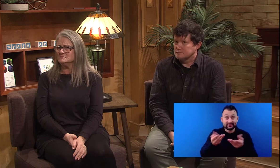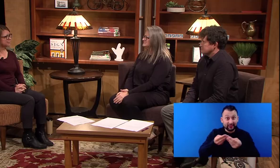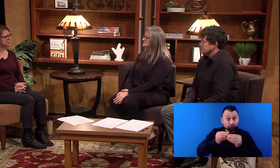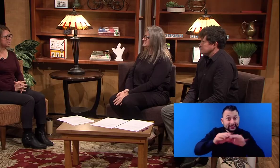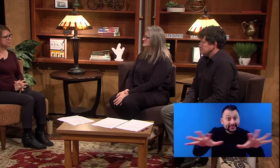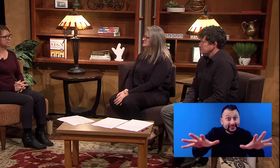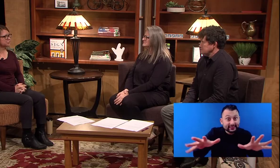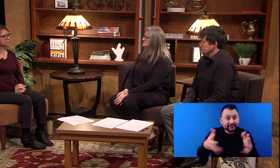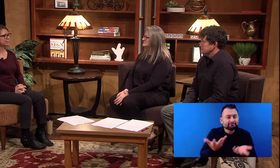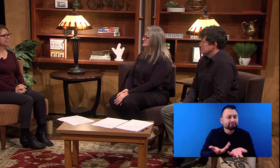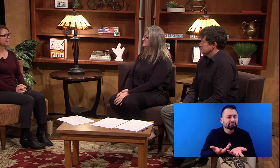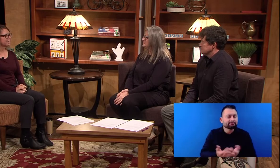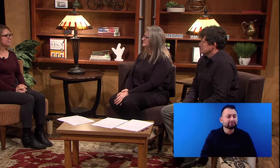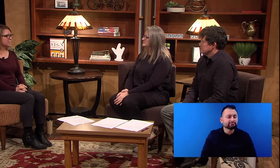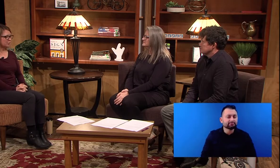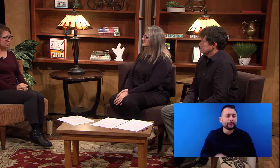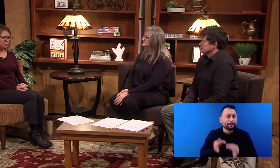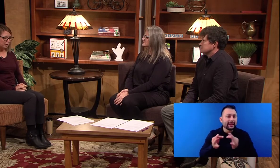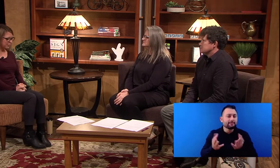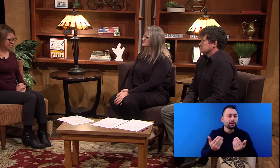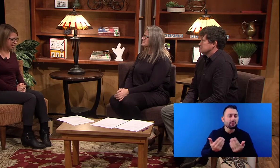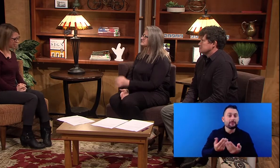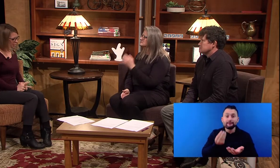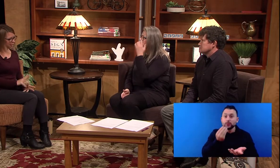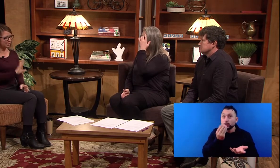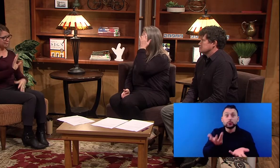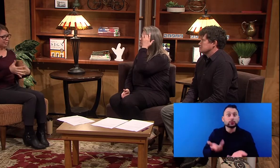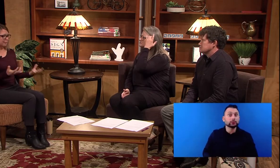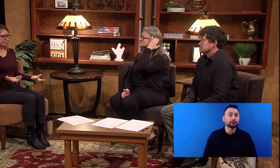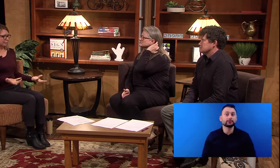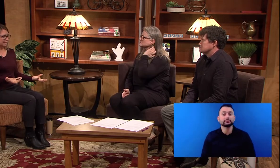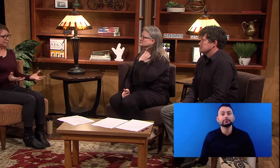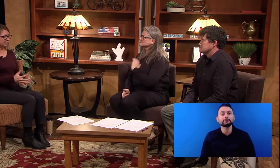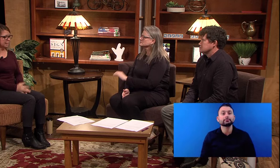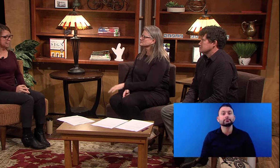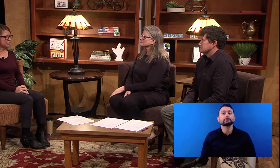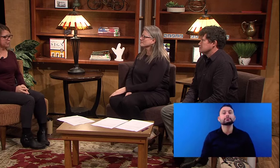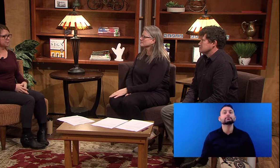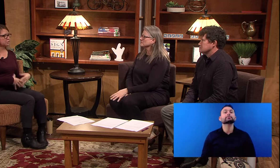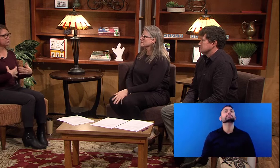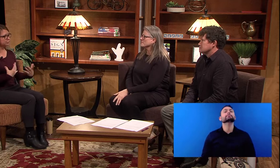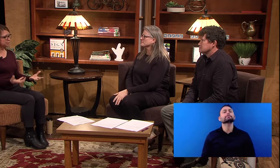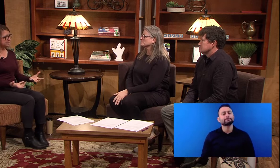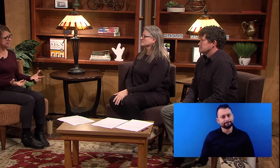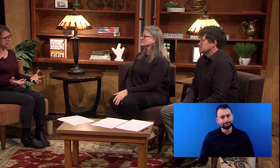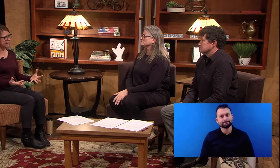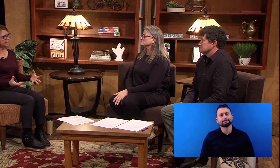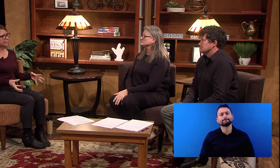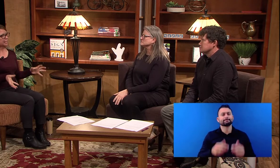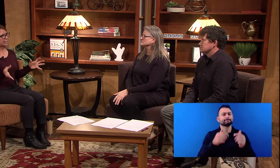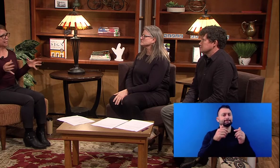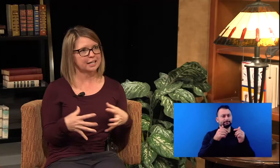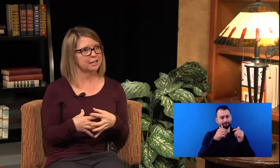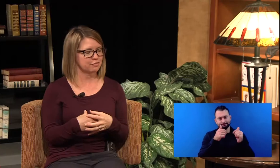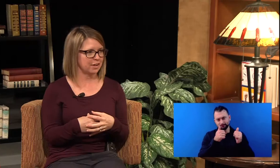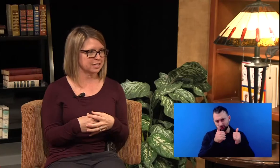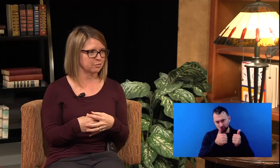Great question. So there are, I like to look at it as far as there's fluids that can get infected with